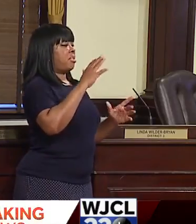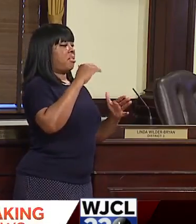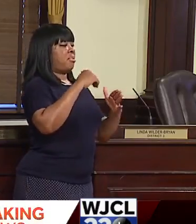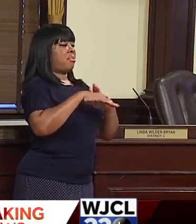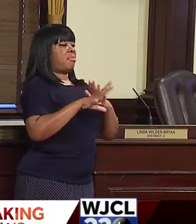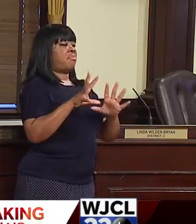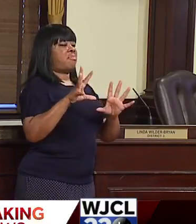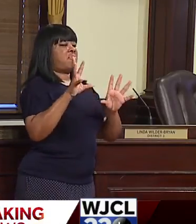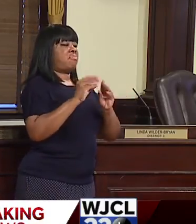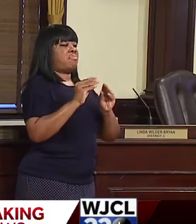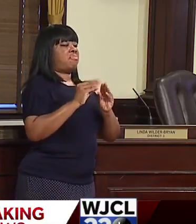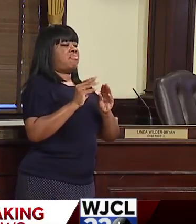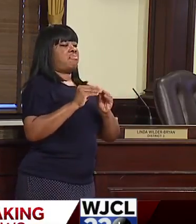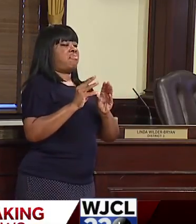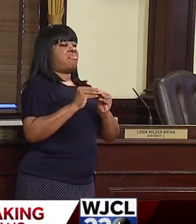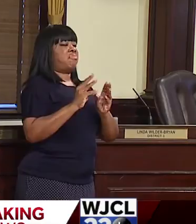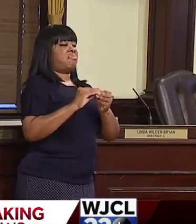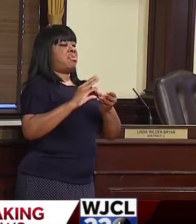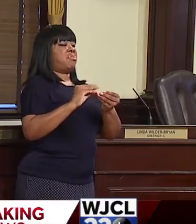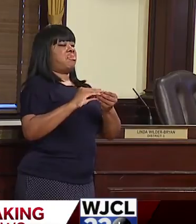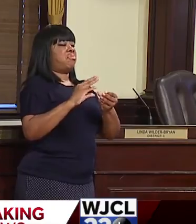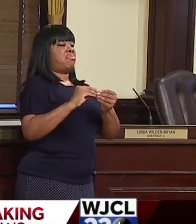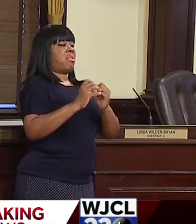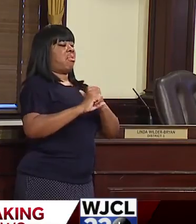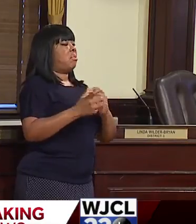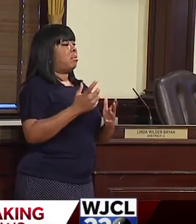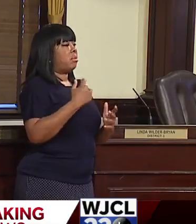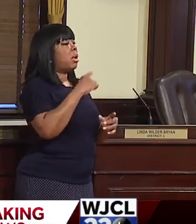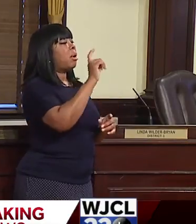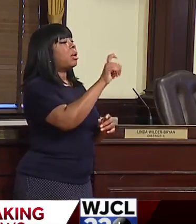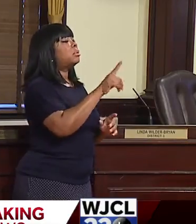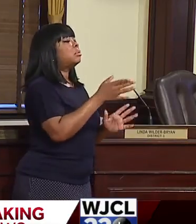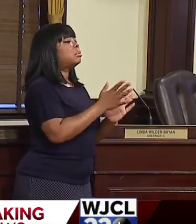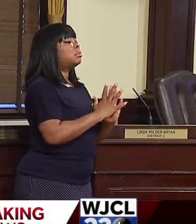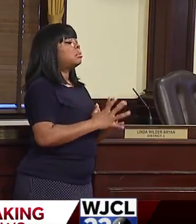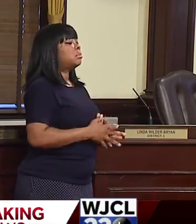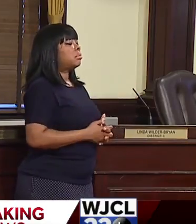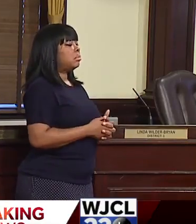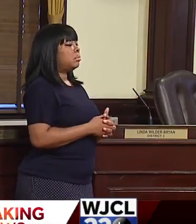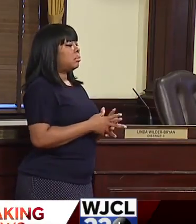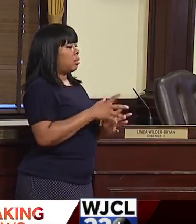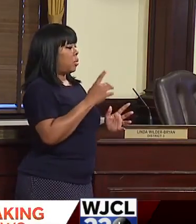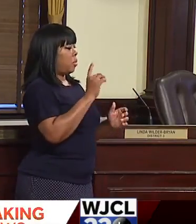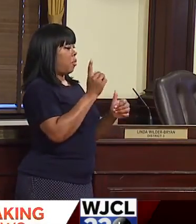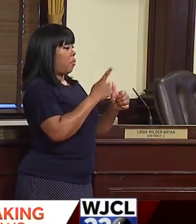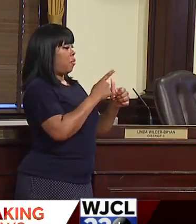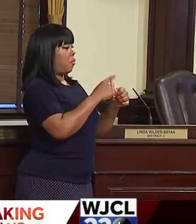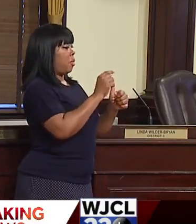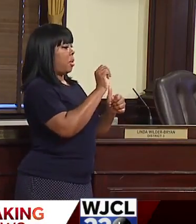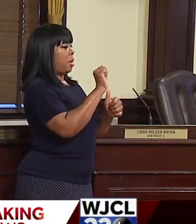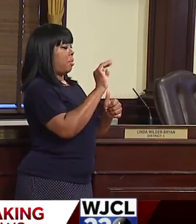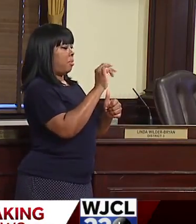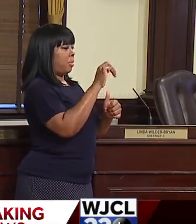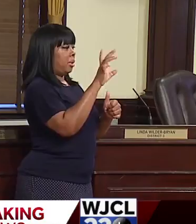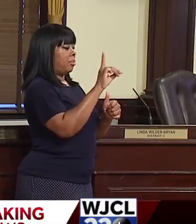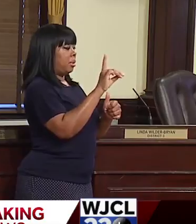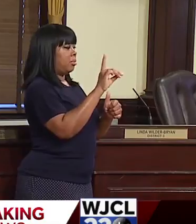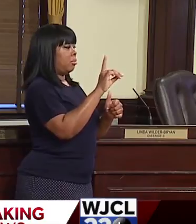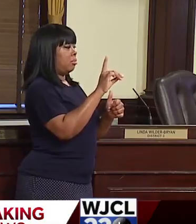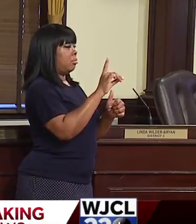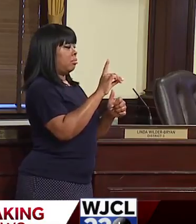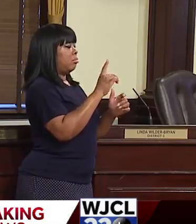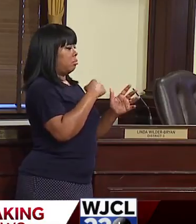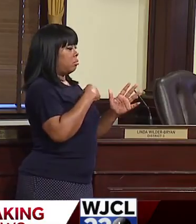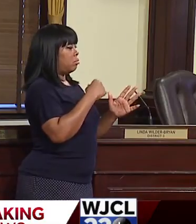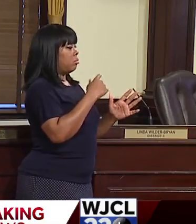crap that they want to be able to say. So to answer your question, um, we believe in the First Amendment. Um, you have the right